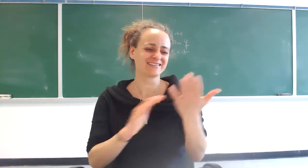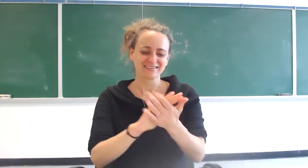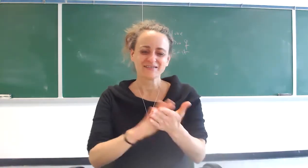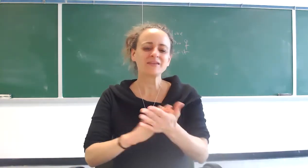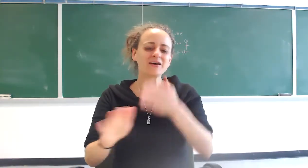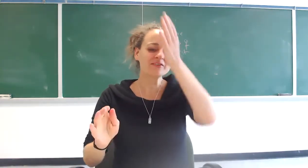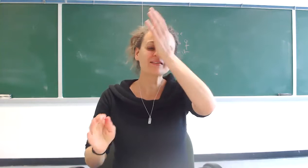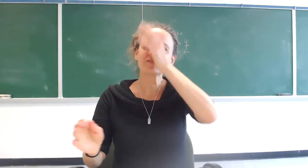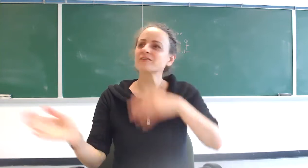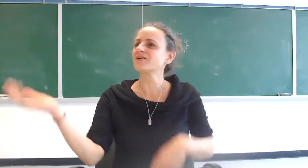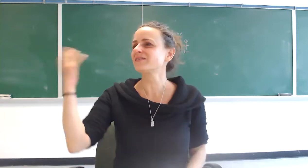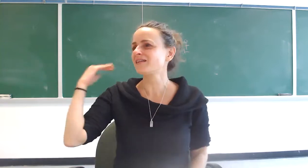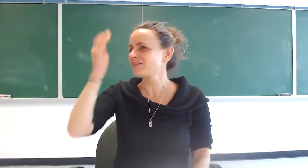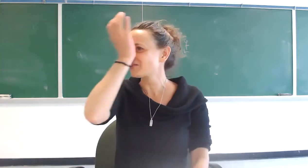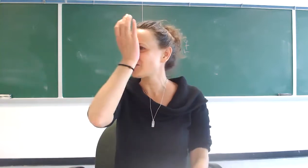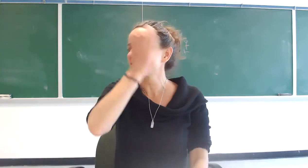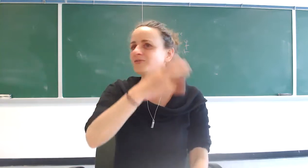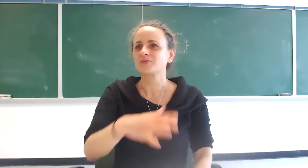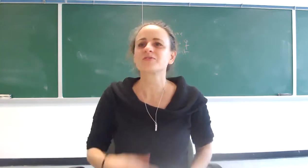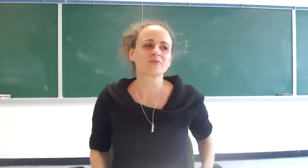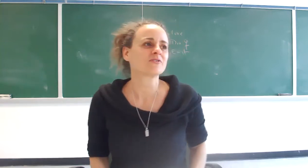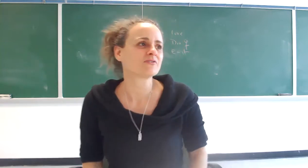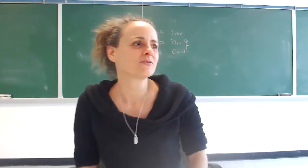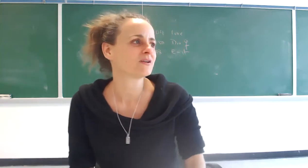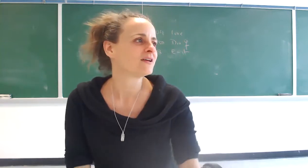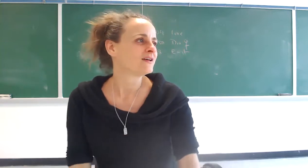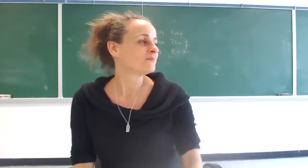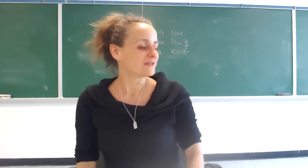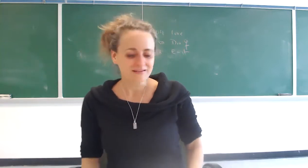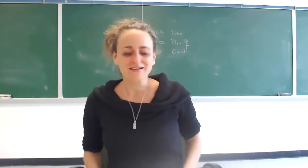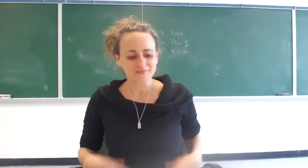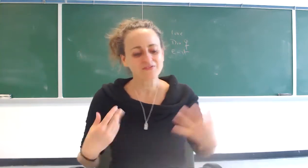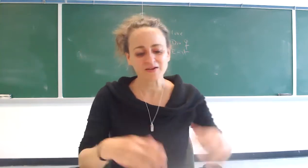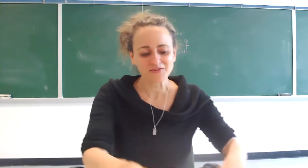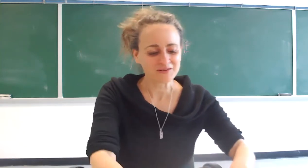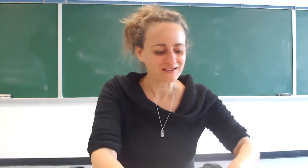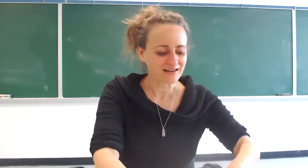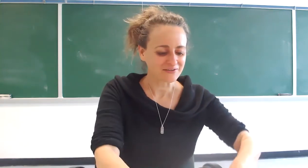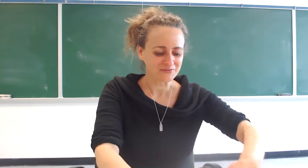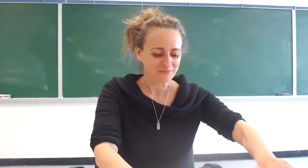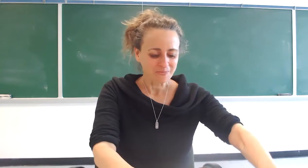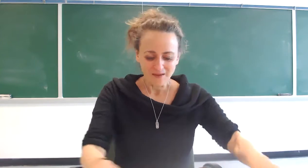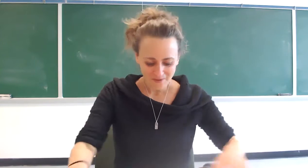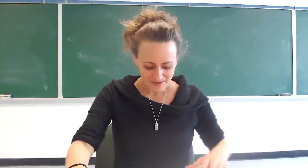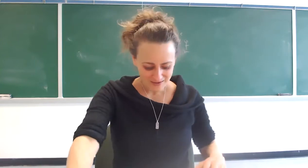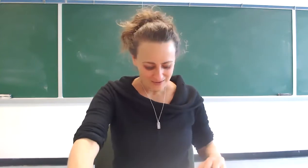but yeah obviously every all these classes are on youtube too so if you want to but um it's better to be in the classroom okay good